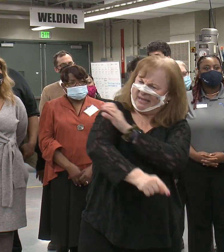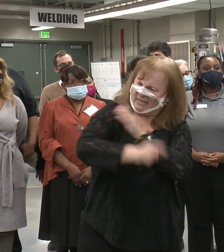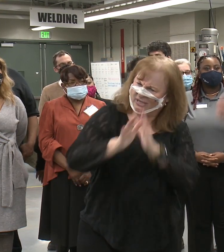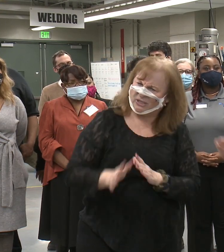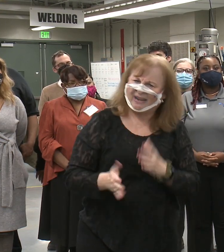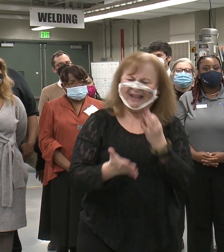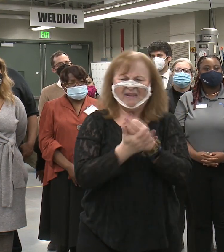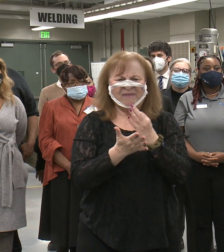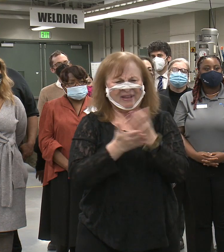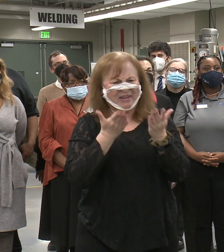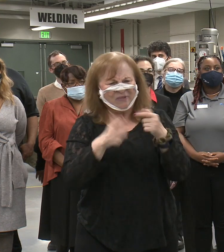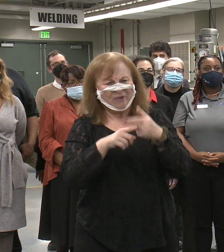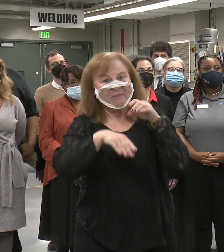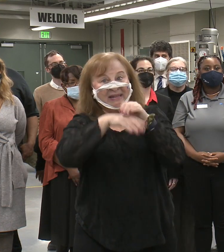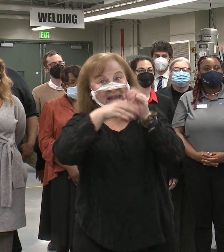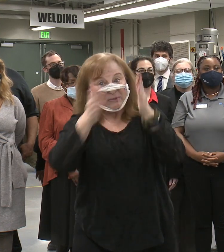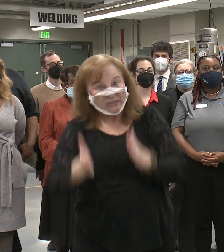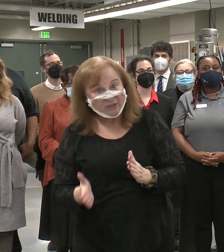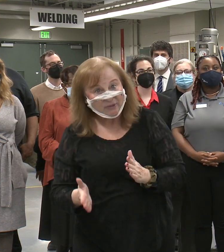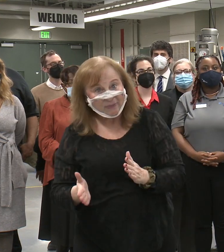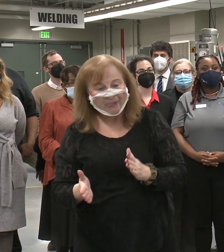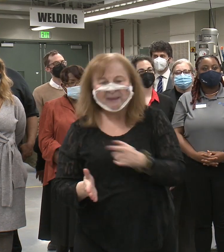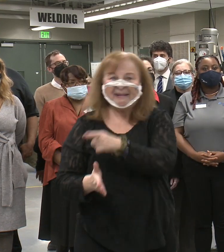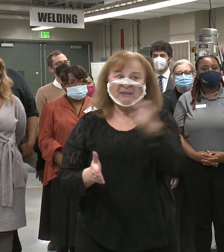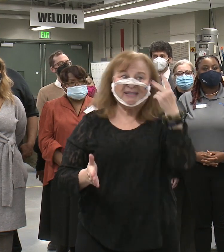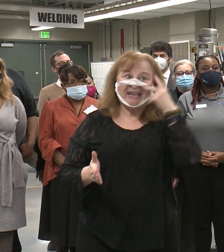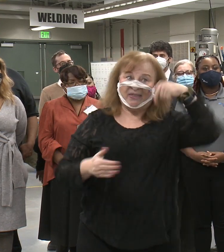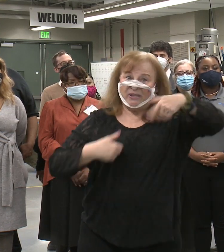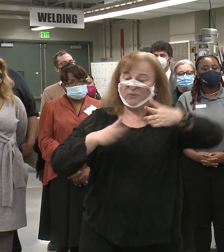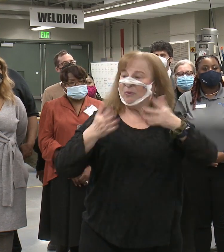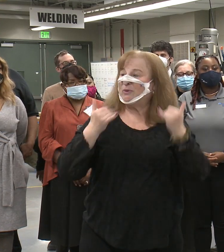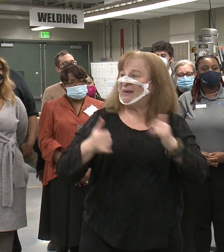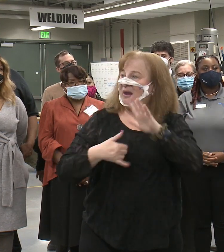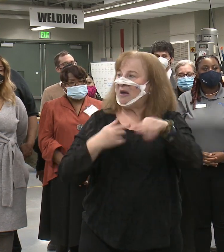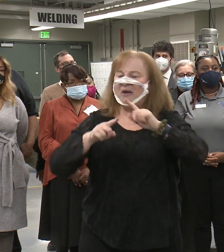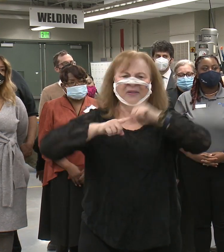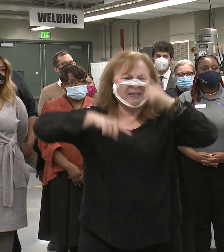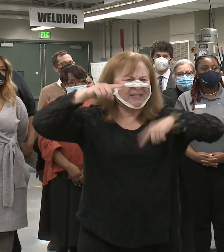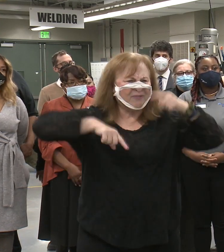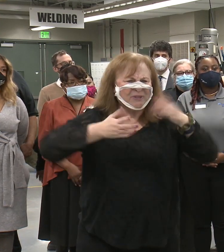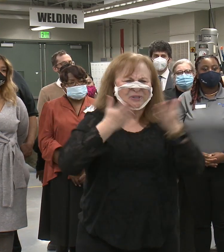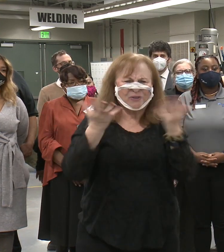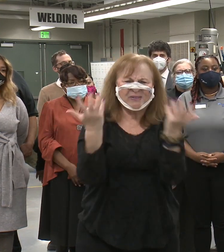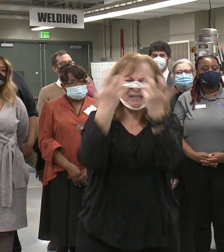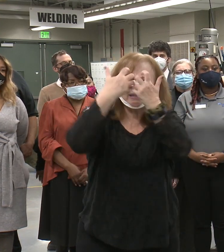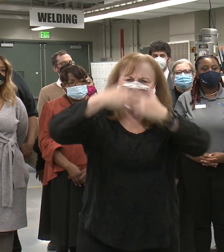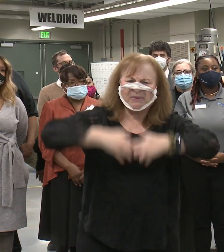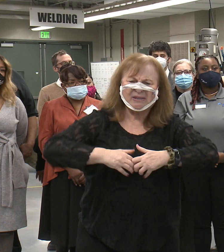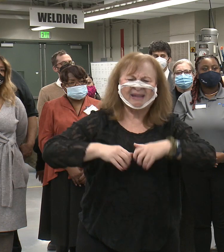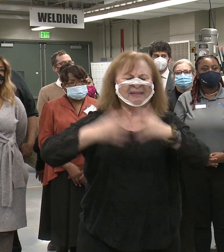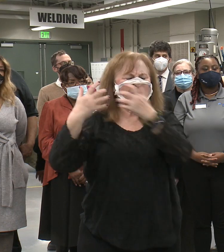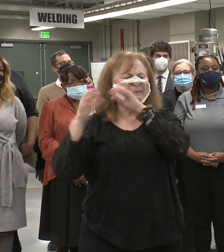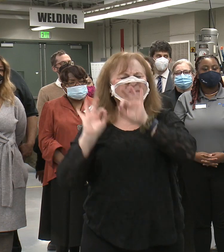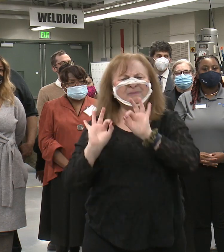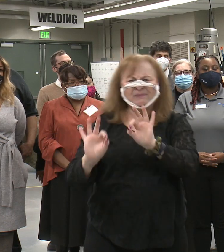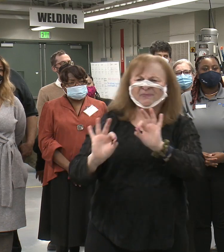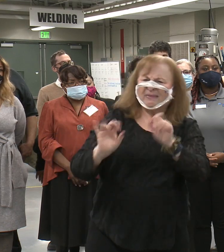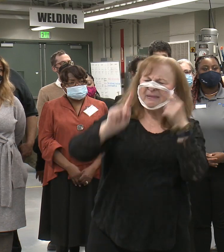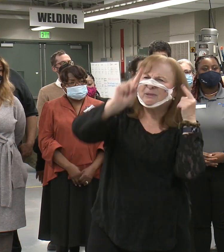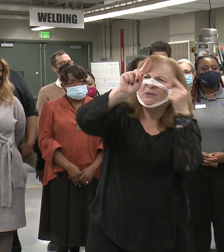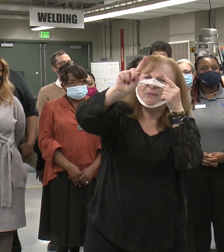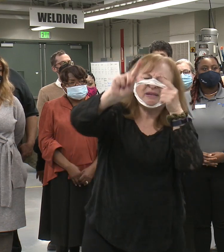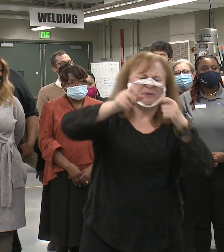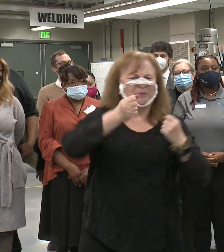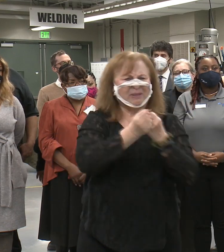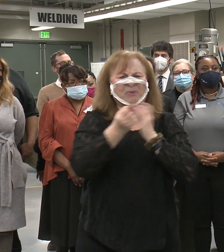services from a counselor. What you see in this room today, all the different services coming together in harmony and in determination